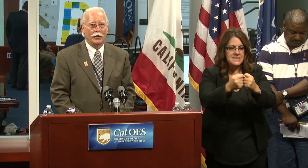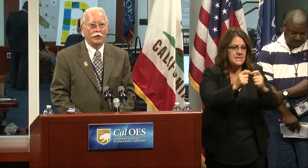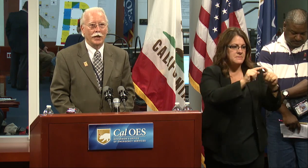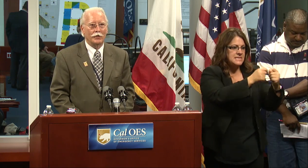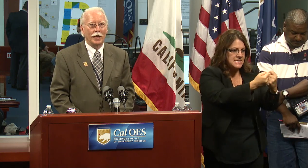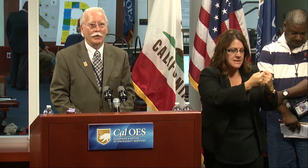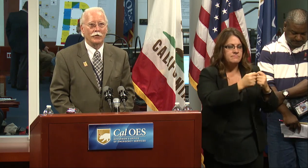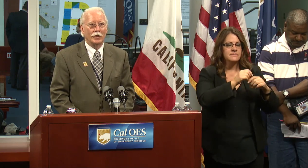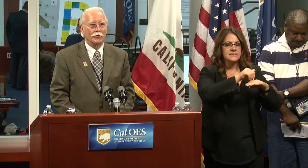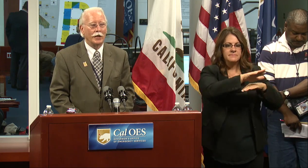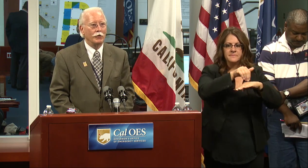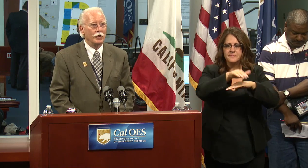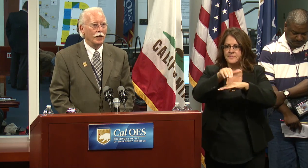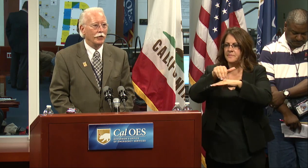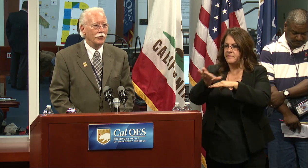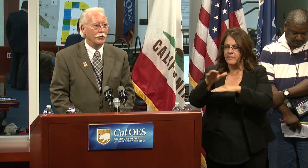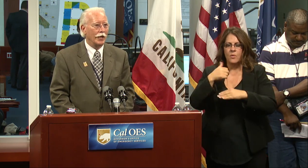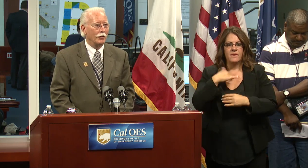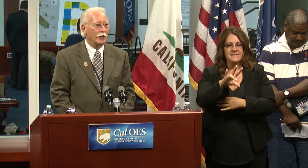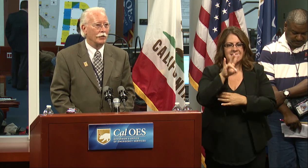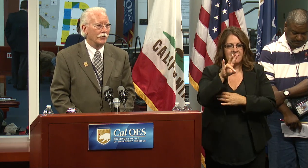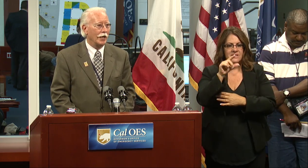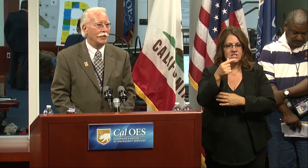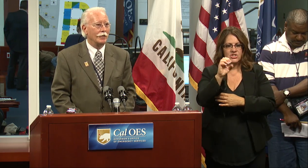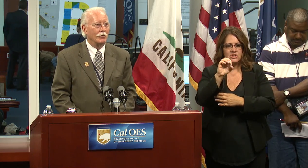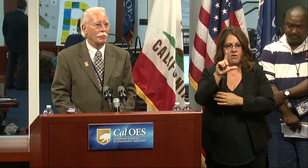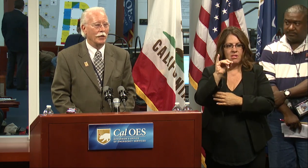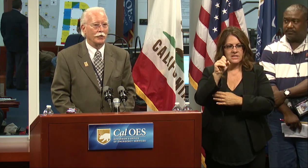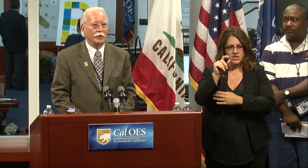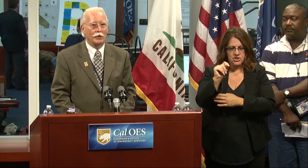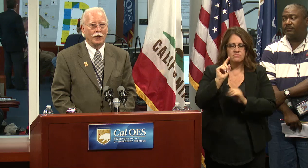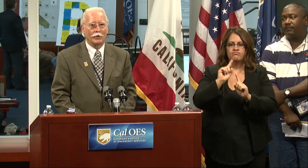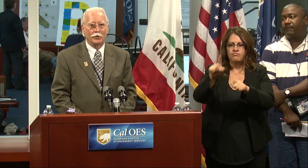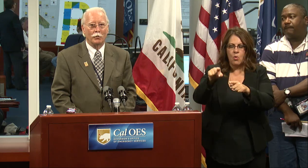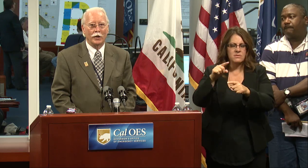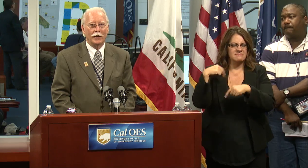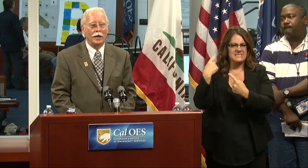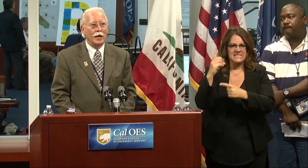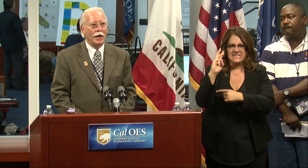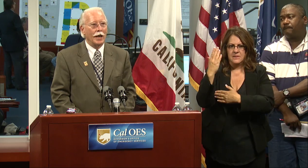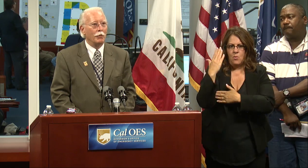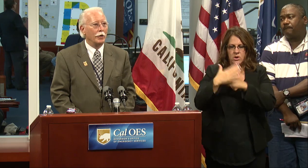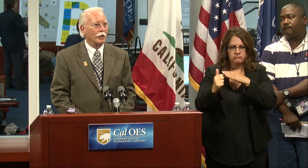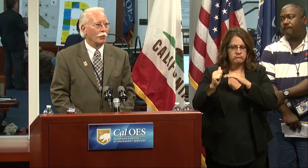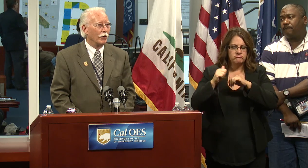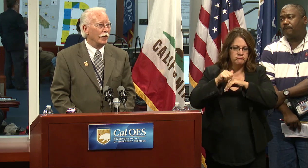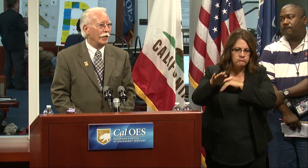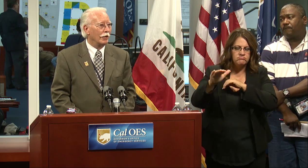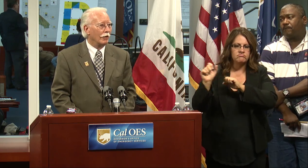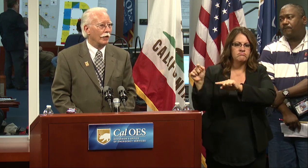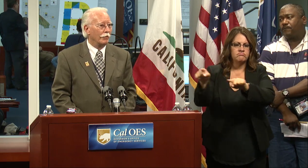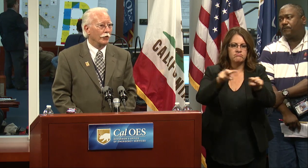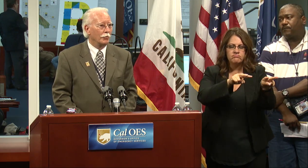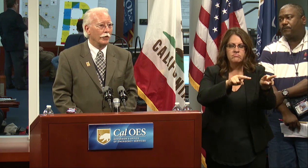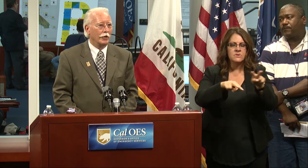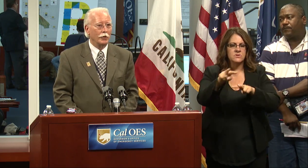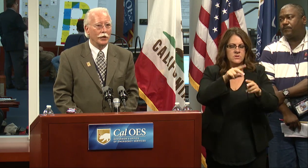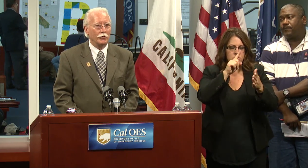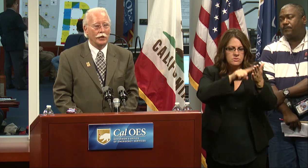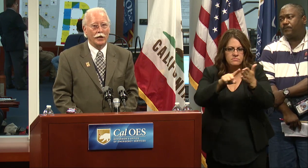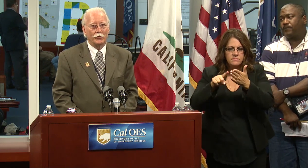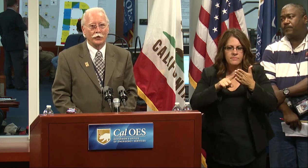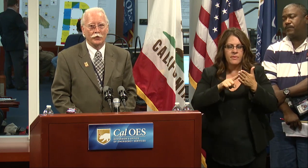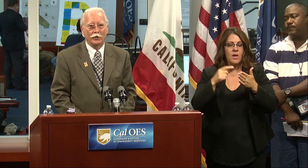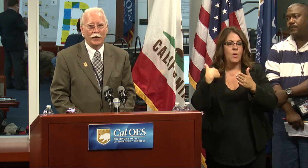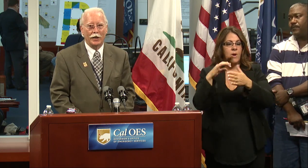CGS has seven geologists out on the site since about 6 o'clock this morning. And we are coordinating our efforts with the